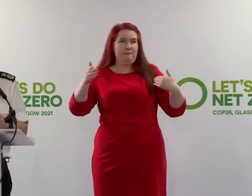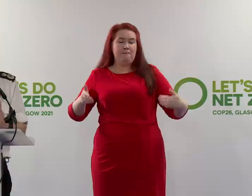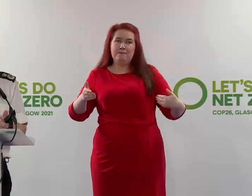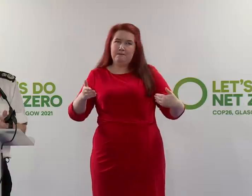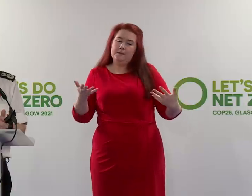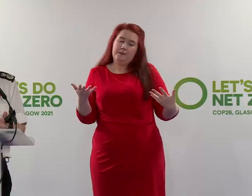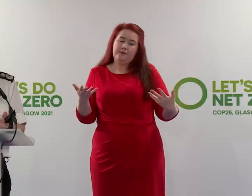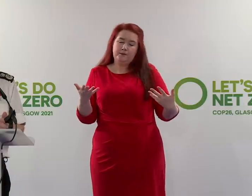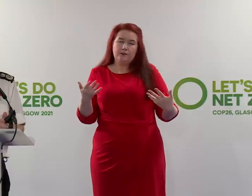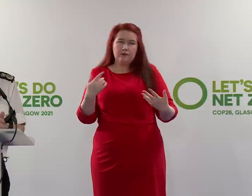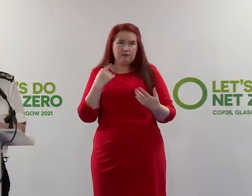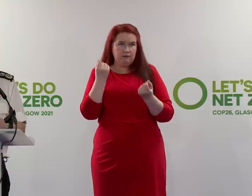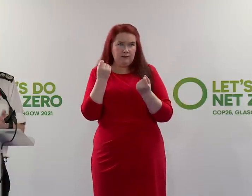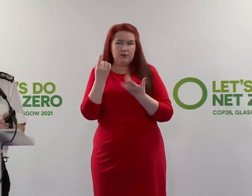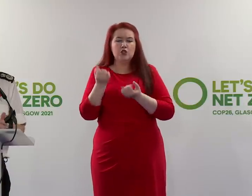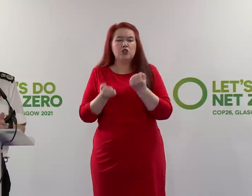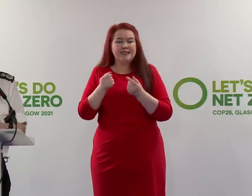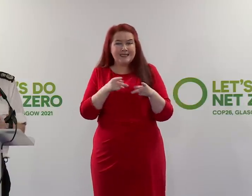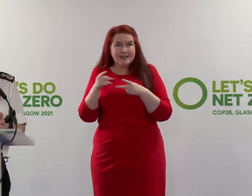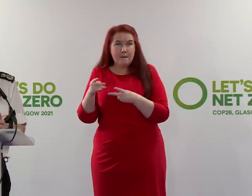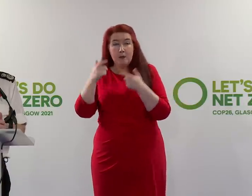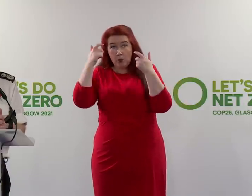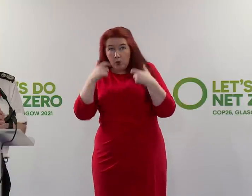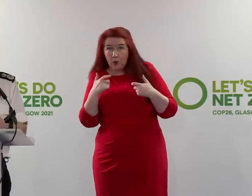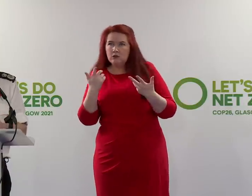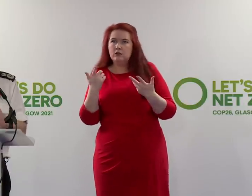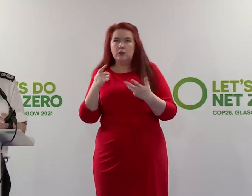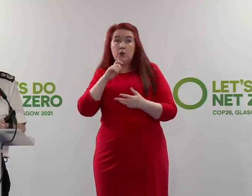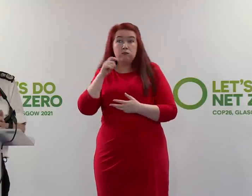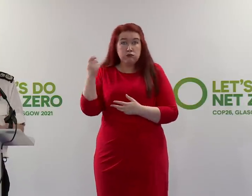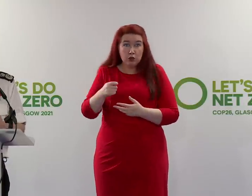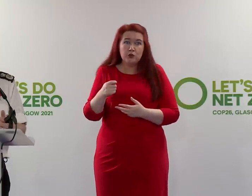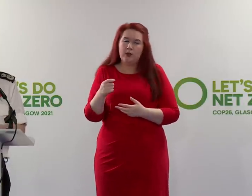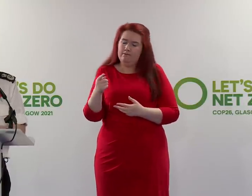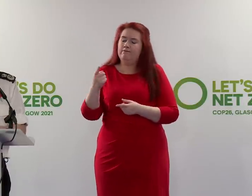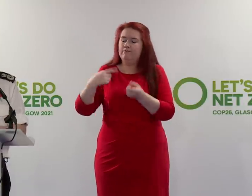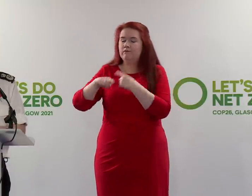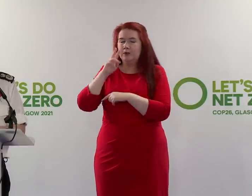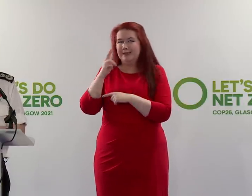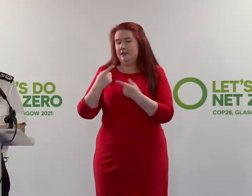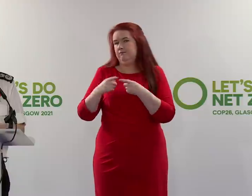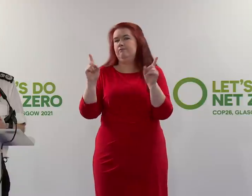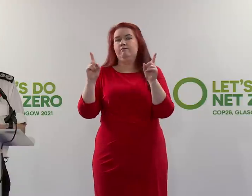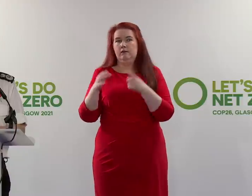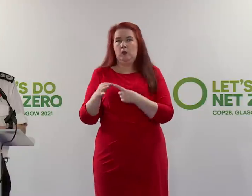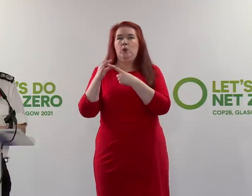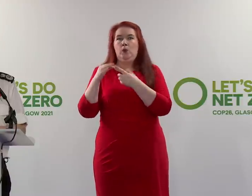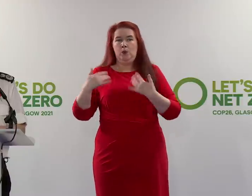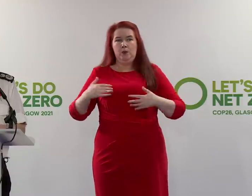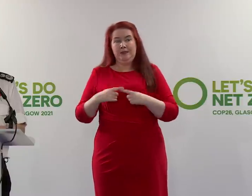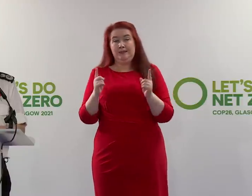therefore the judicial system, the court system, the prosecutors, they are going to see some extraordinary and